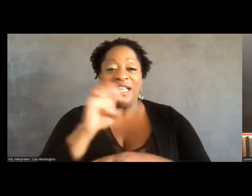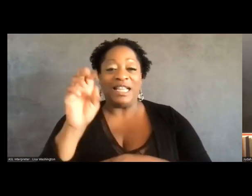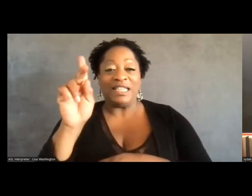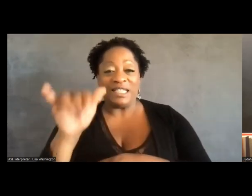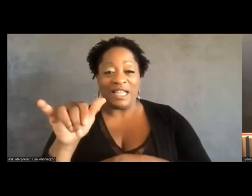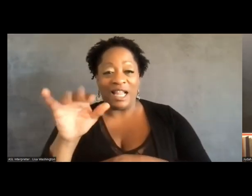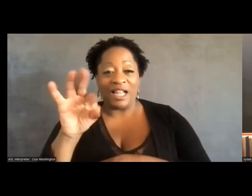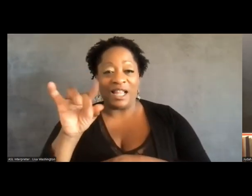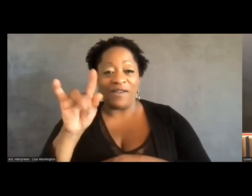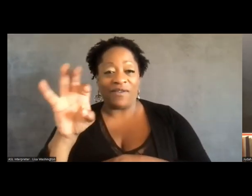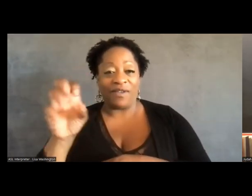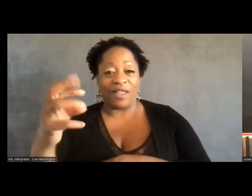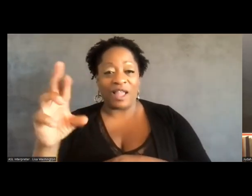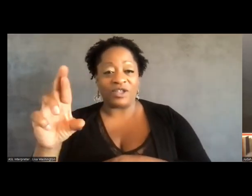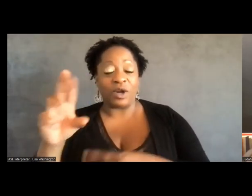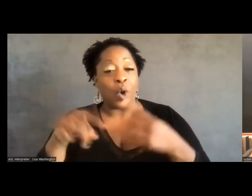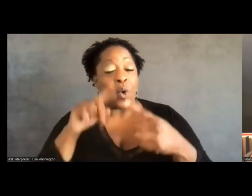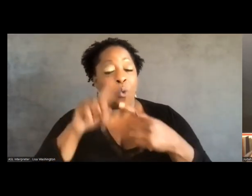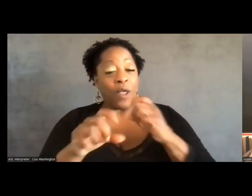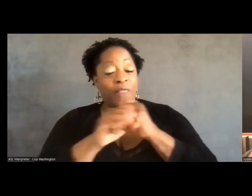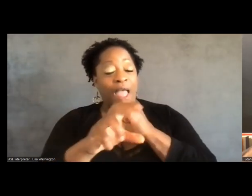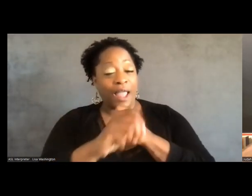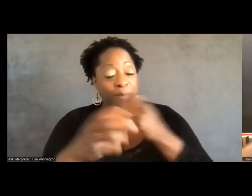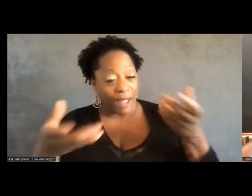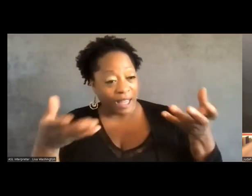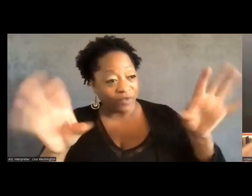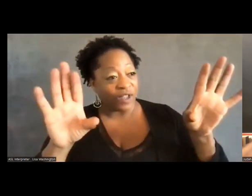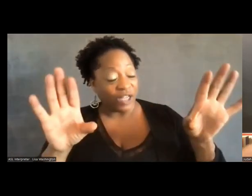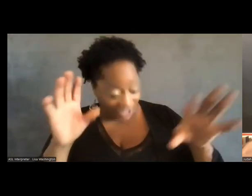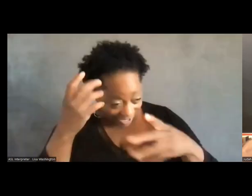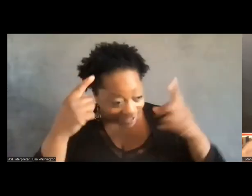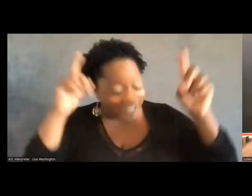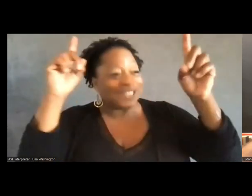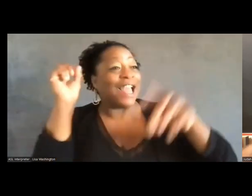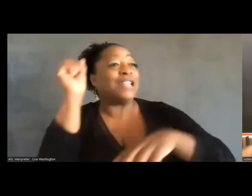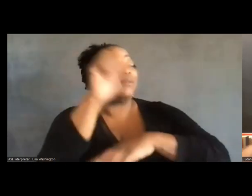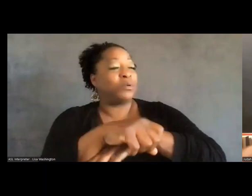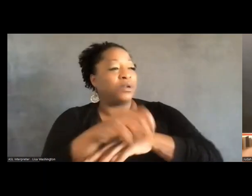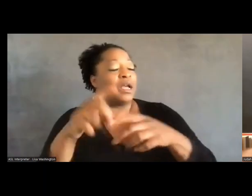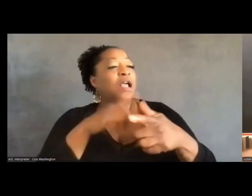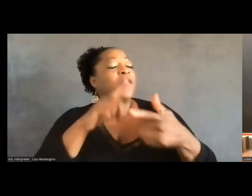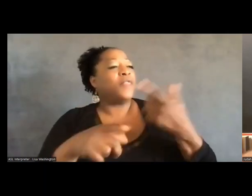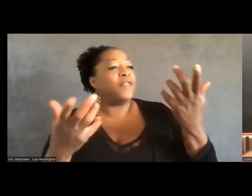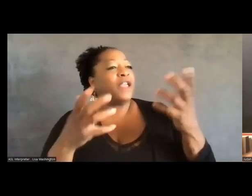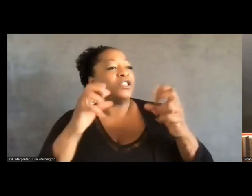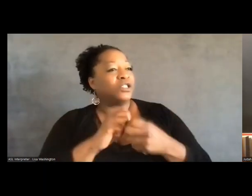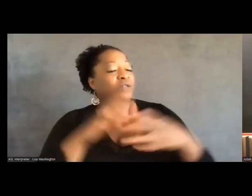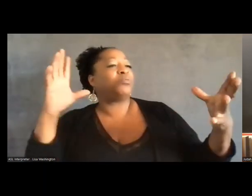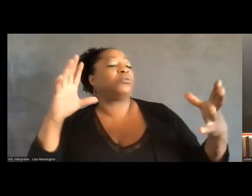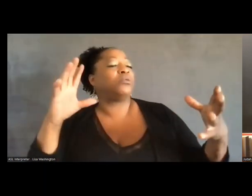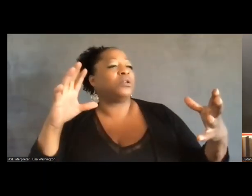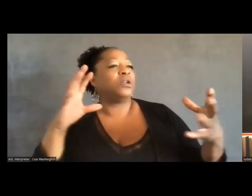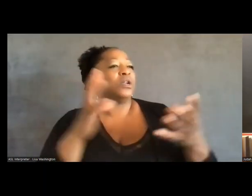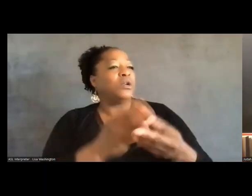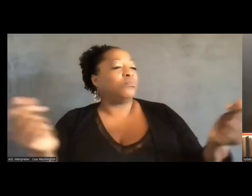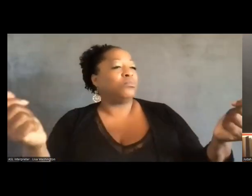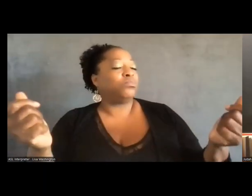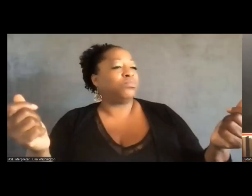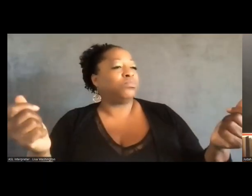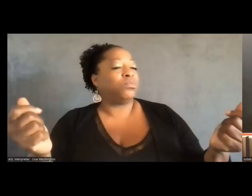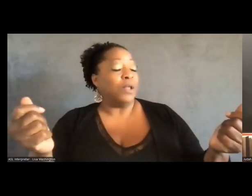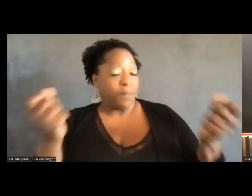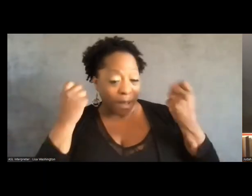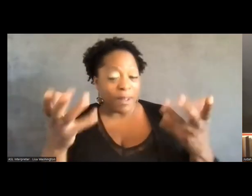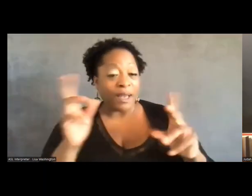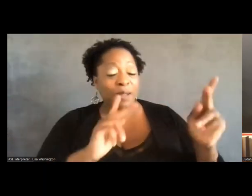is done, I totally agree that coalition maybe should dissipate or whatever, go away. But ideally, a bunch